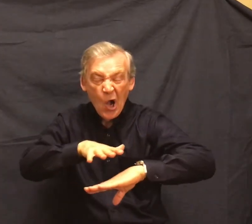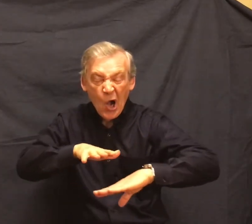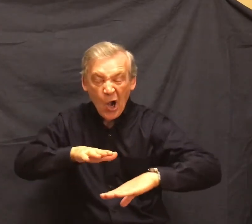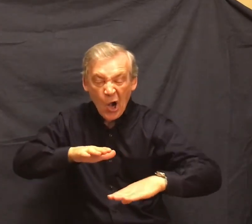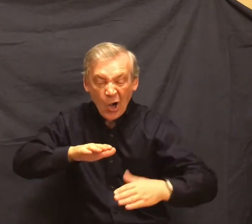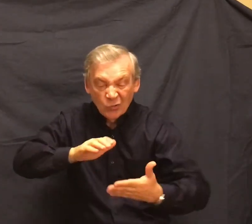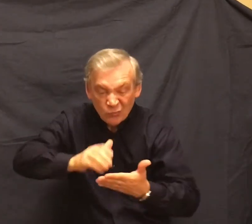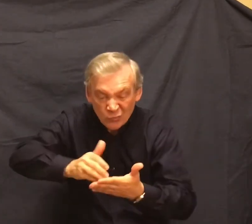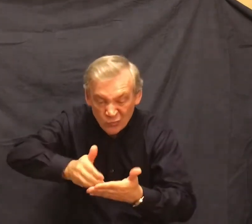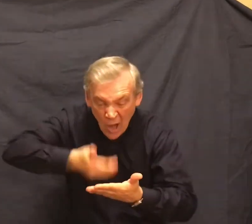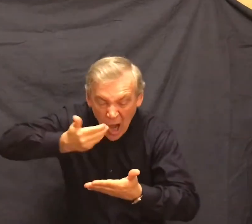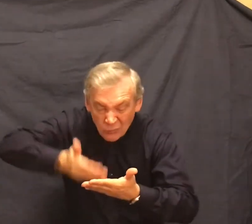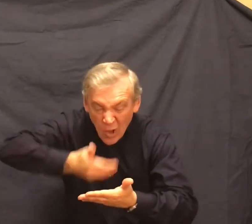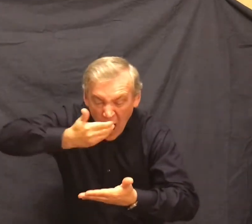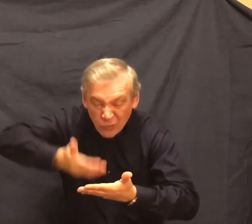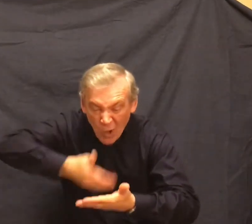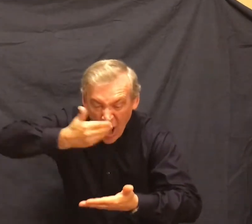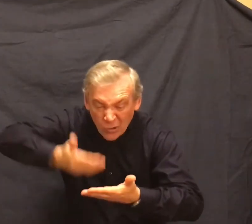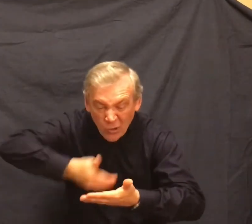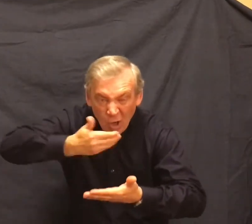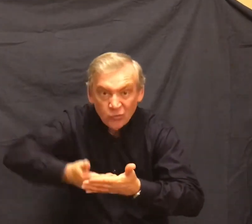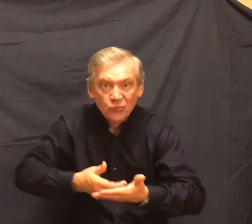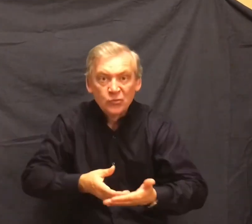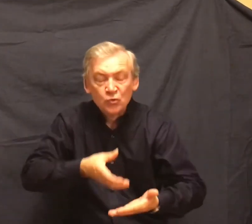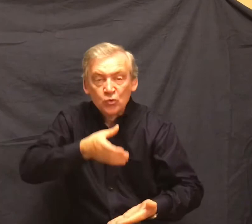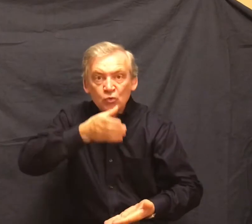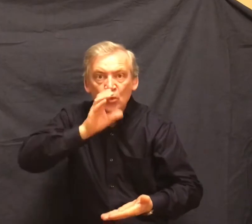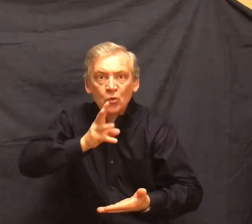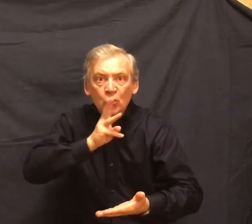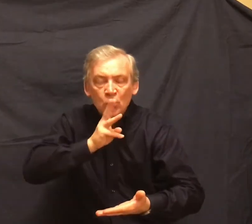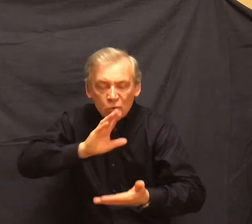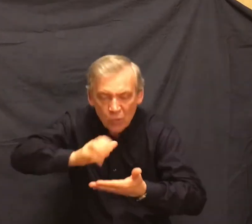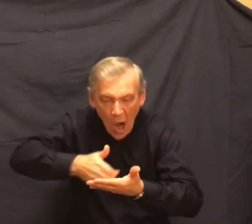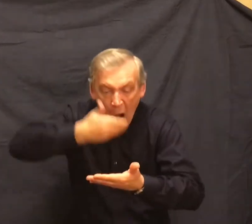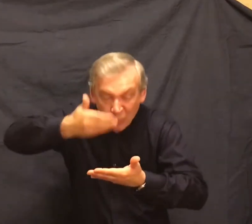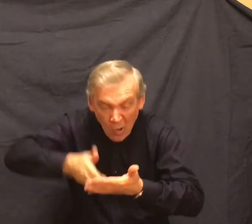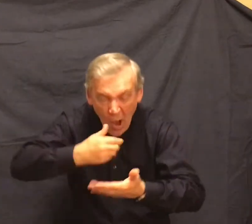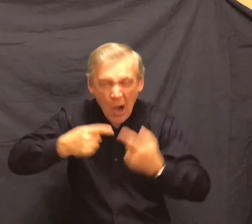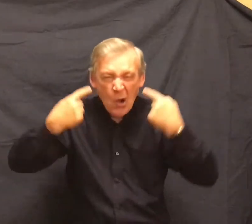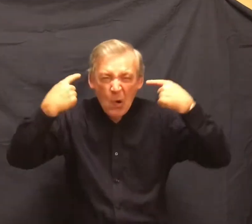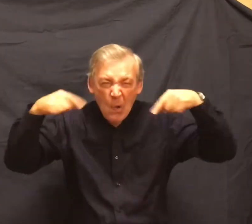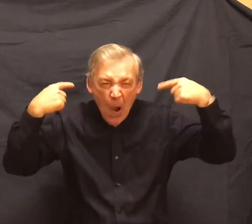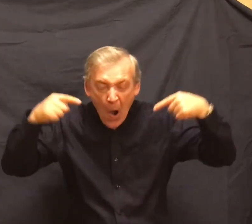Drank with long, gulping, snorting into the water like a horse.